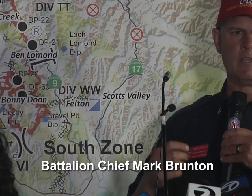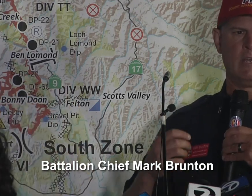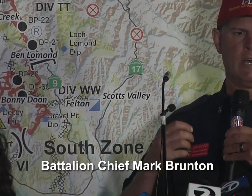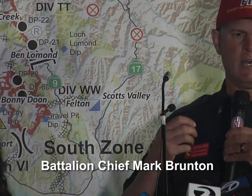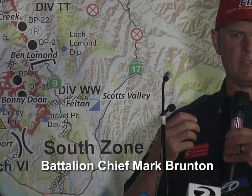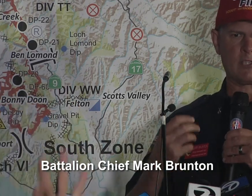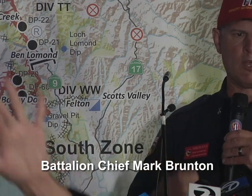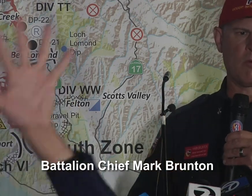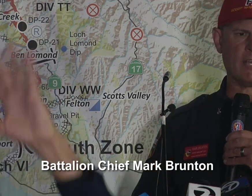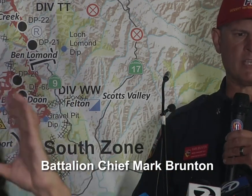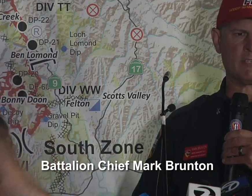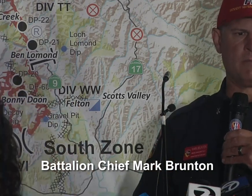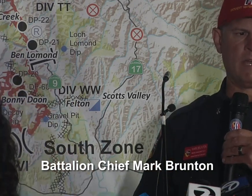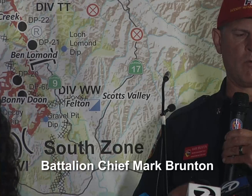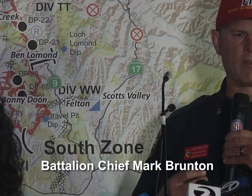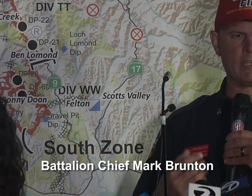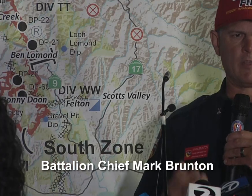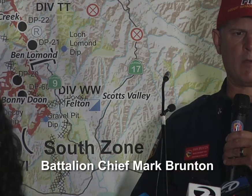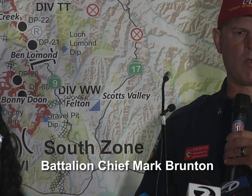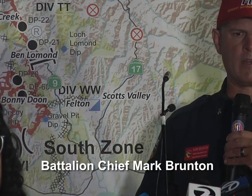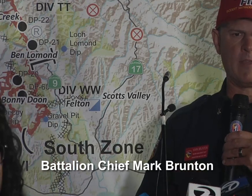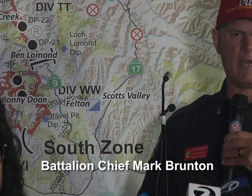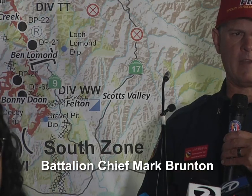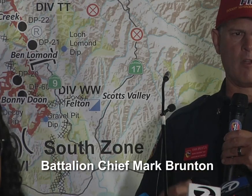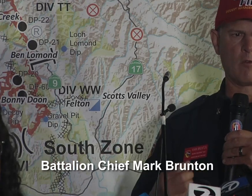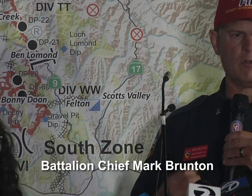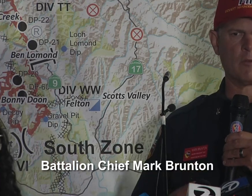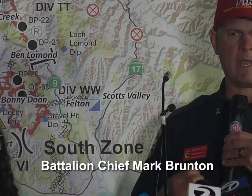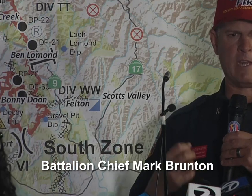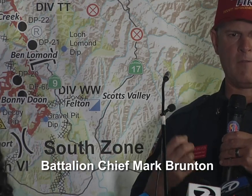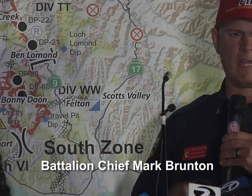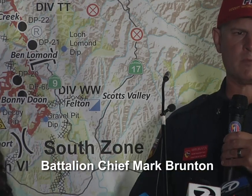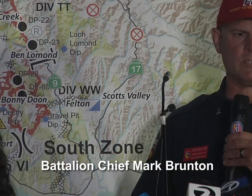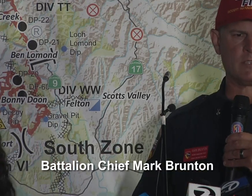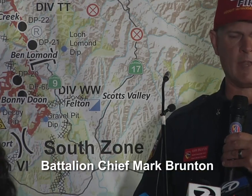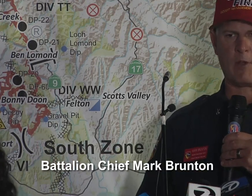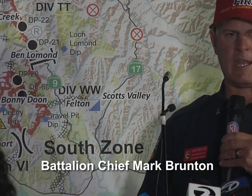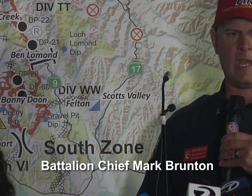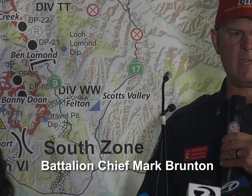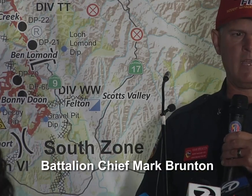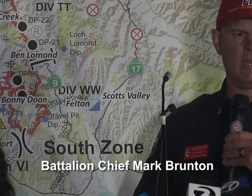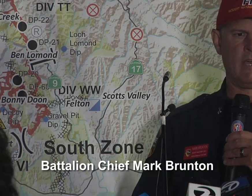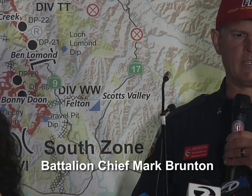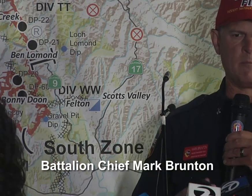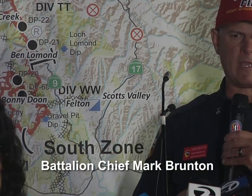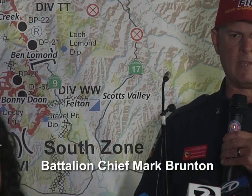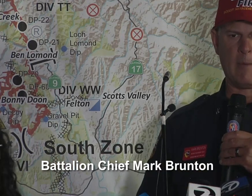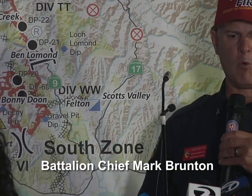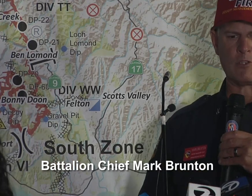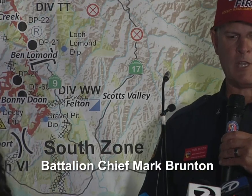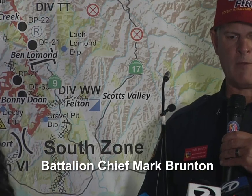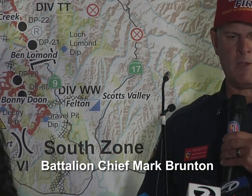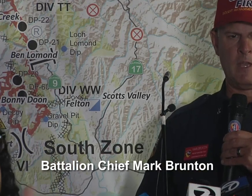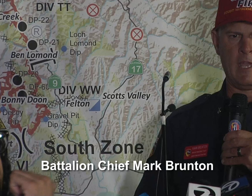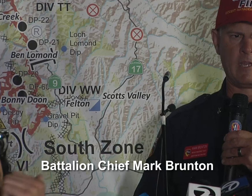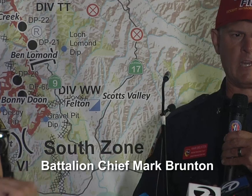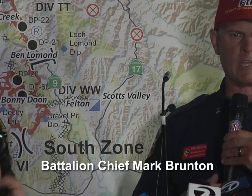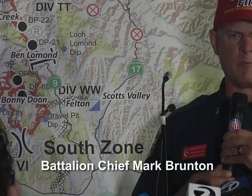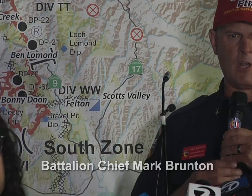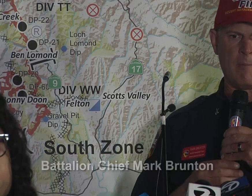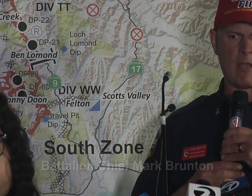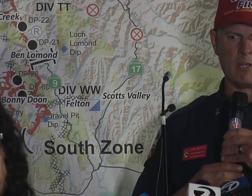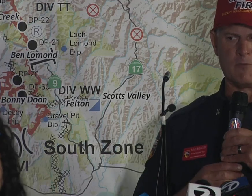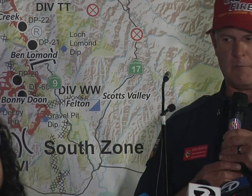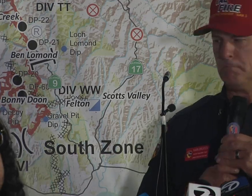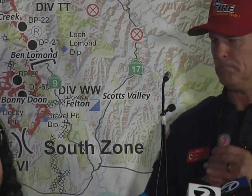process. It's a slow process, but we are continually working on that. Our crews are making advancements every day to making that more safe and